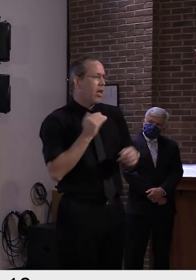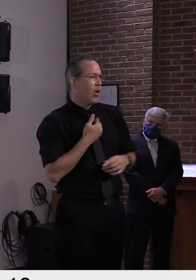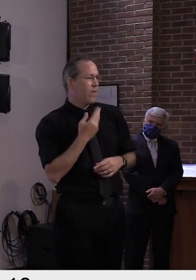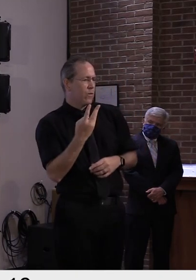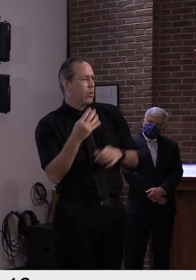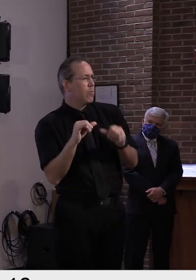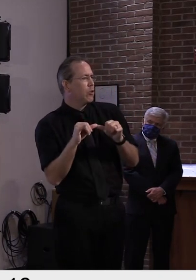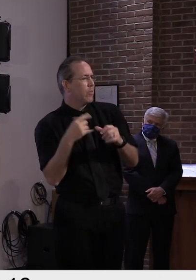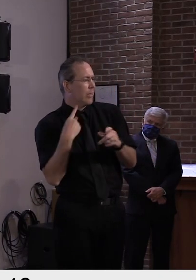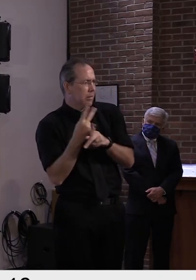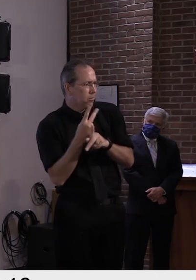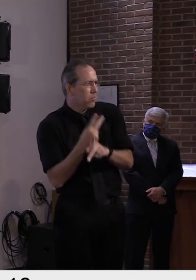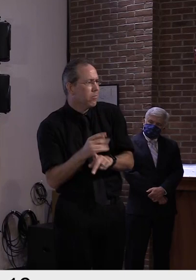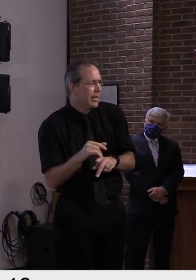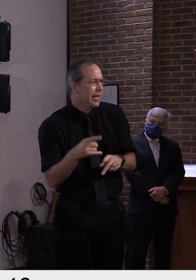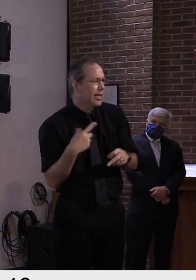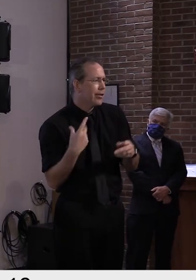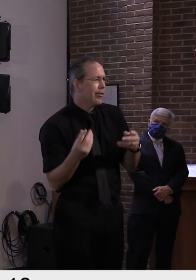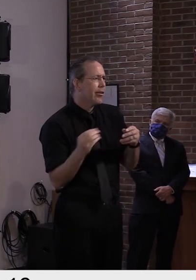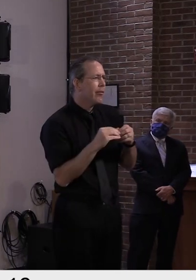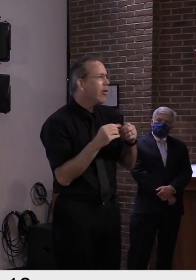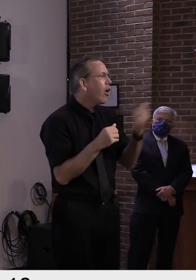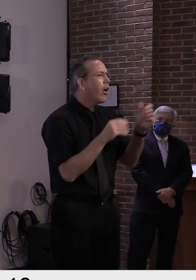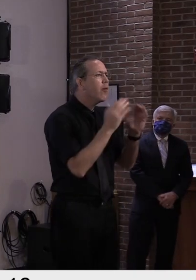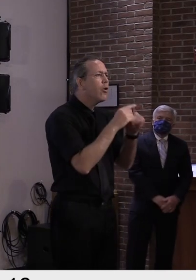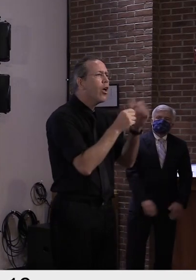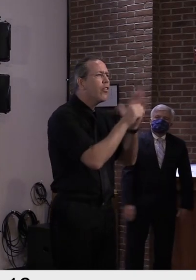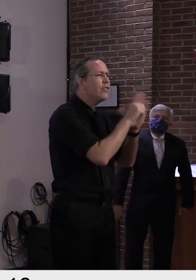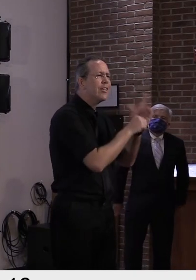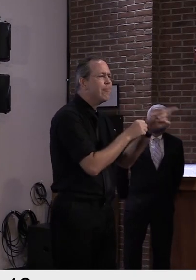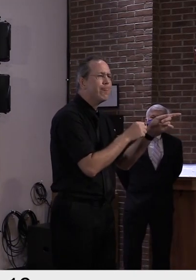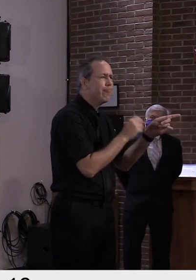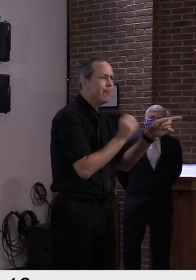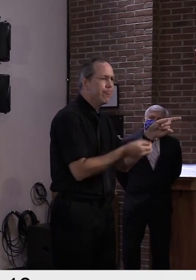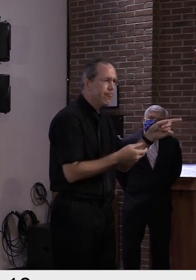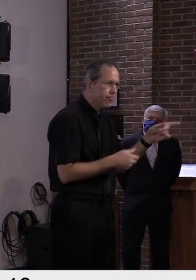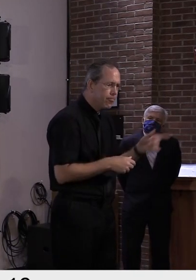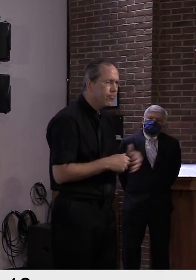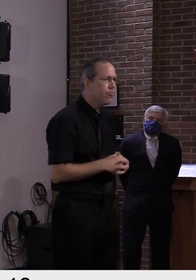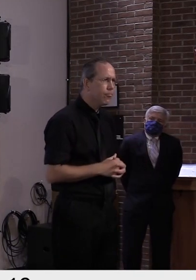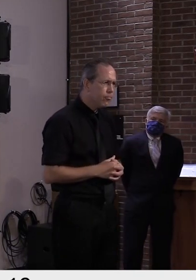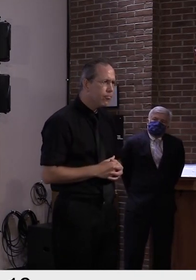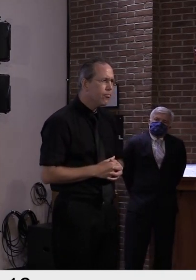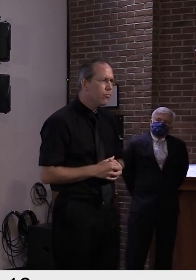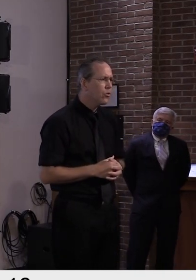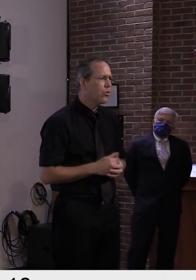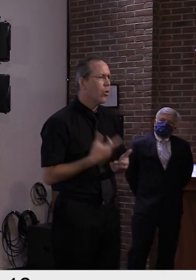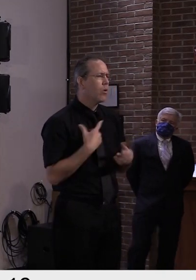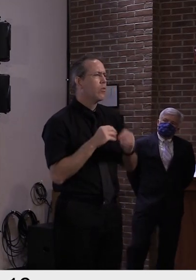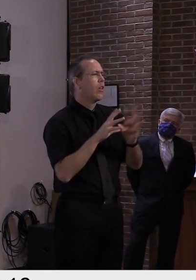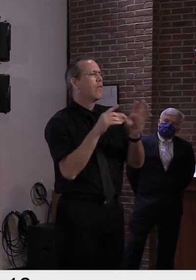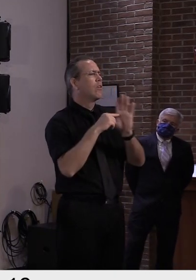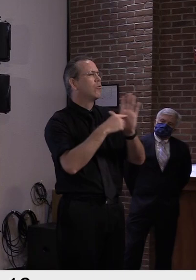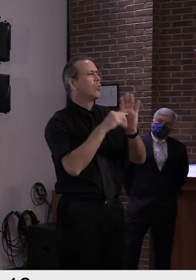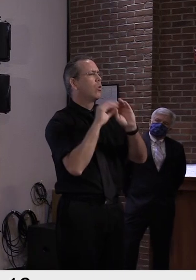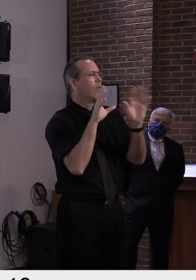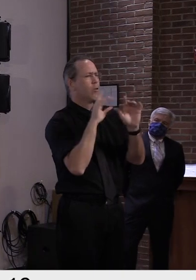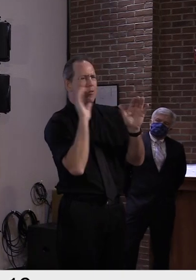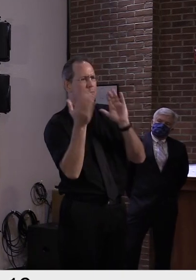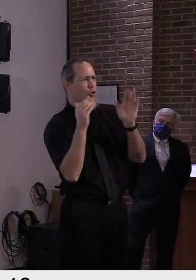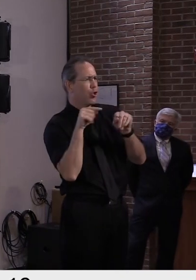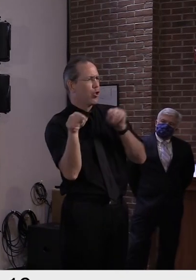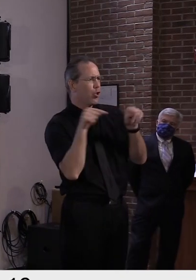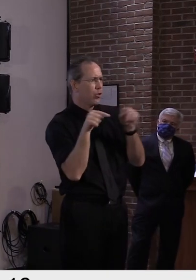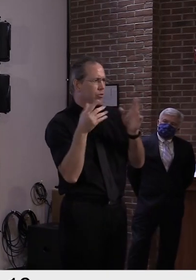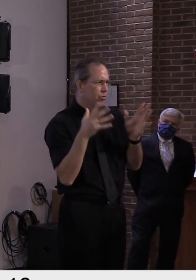And so really just for clarity and, and just for, um, transparency, we wanted to include those same metrics for Vermont and we have them in a different